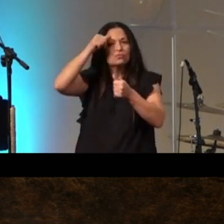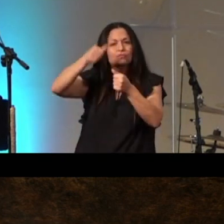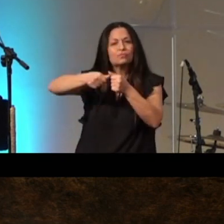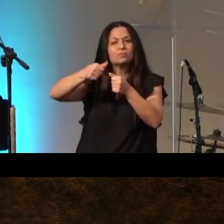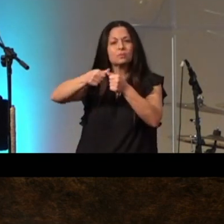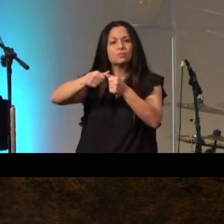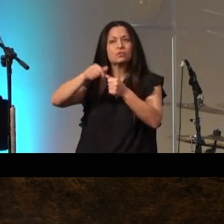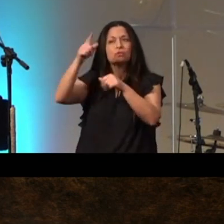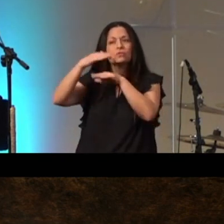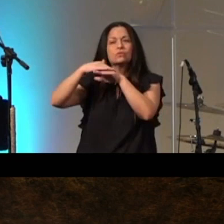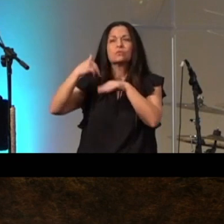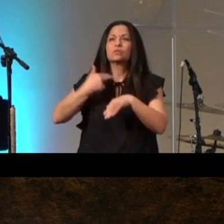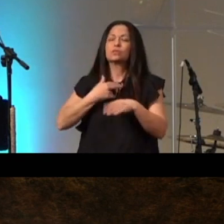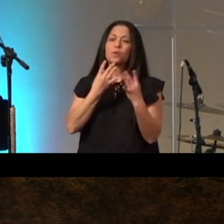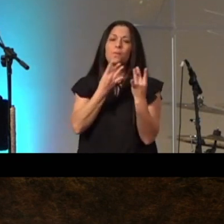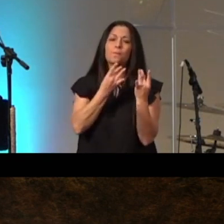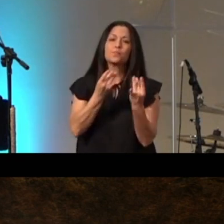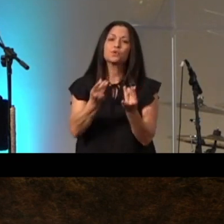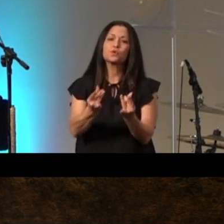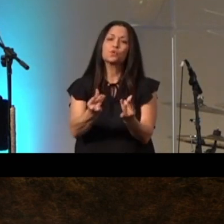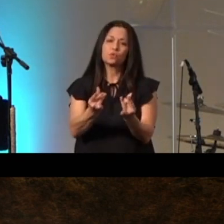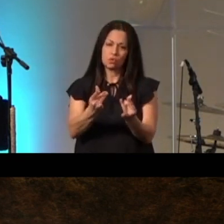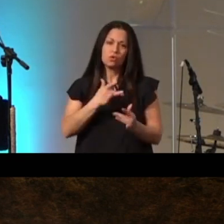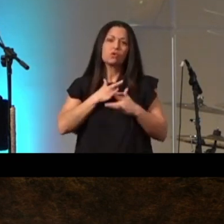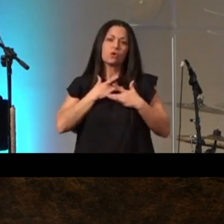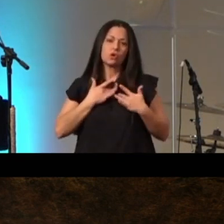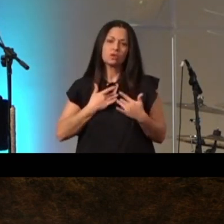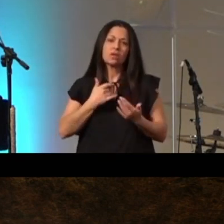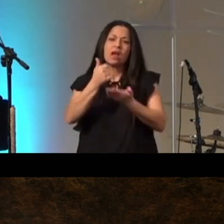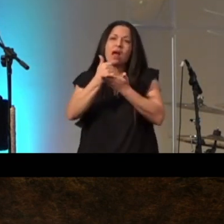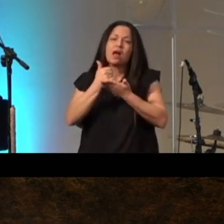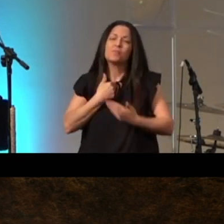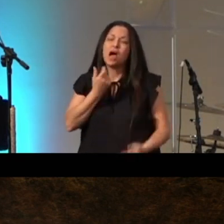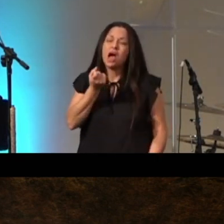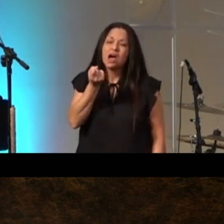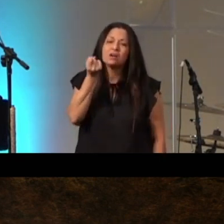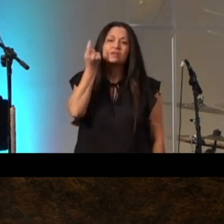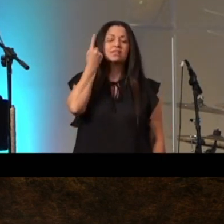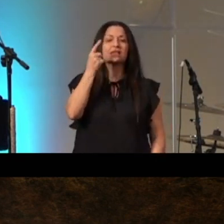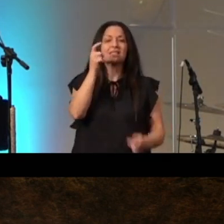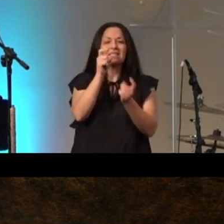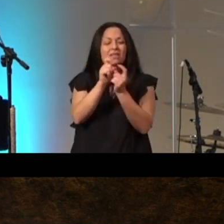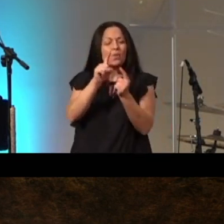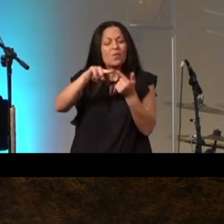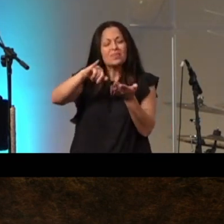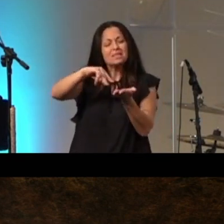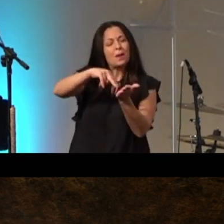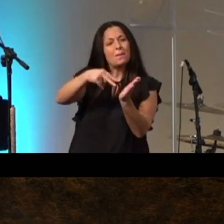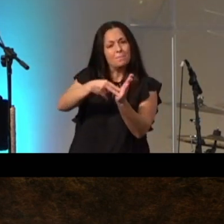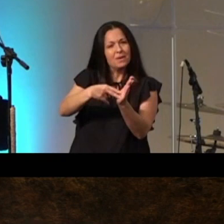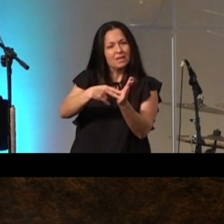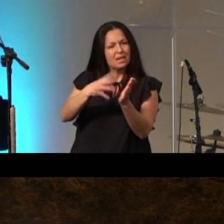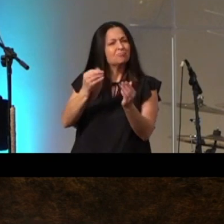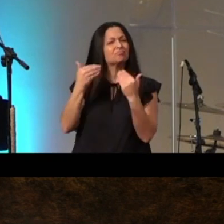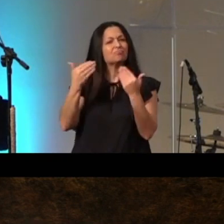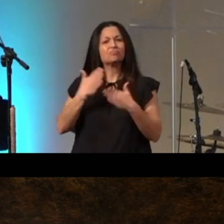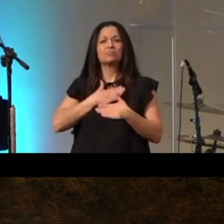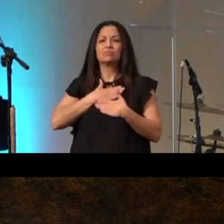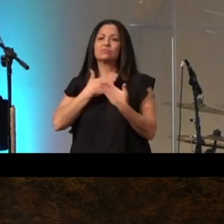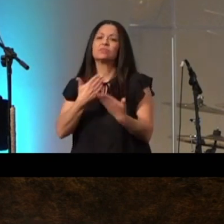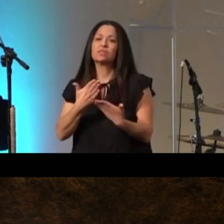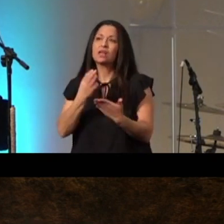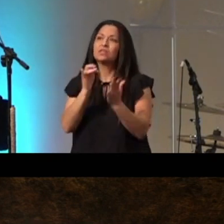heart help us to understand exactly what that means and say yes to it to align ourselves with it and jesus you've given us a promise